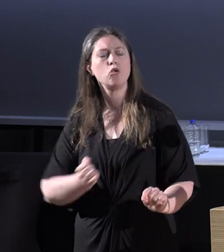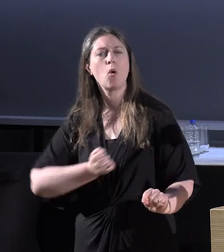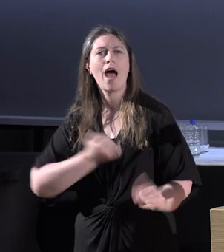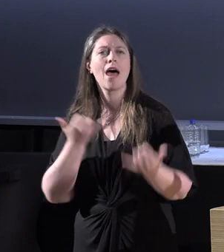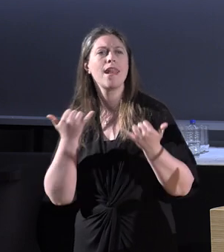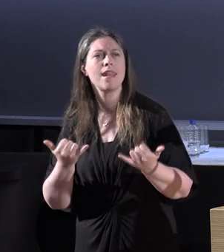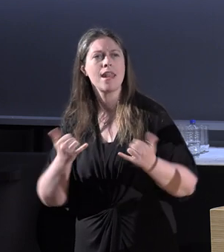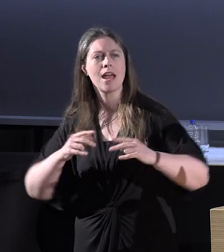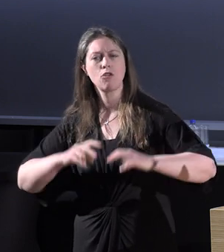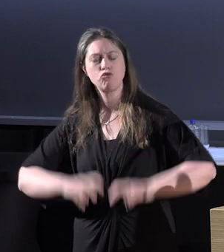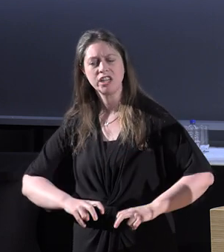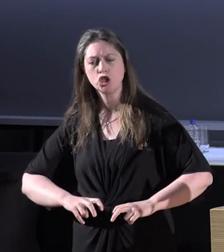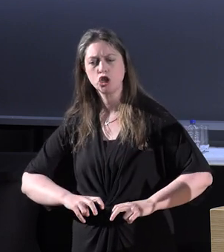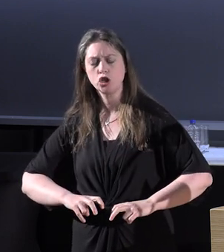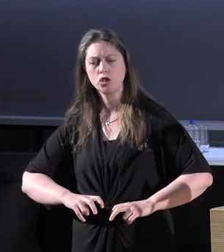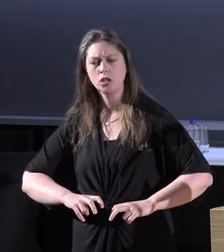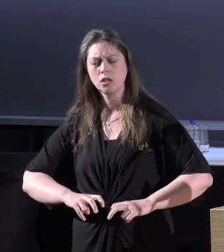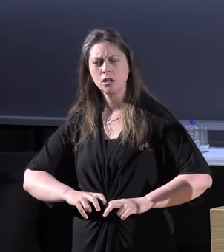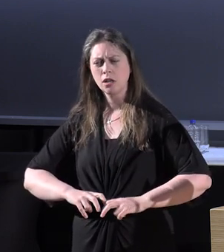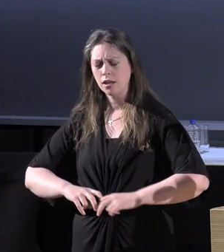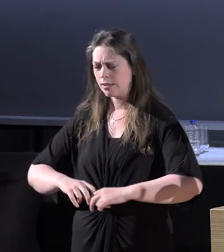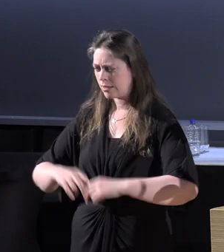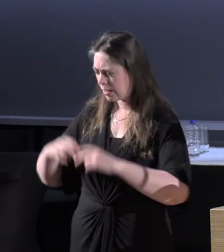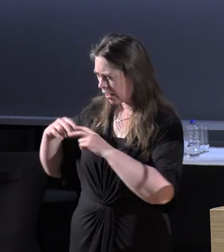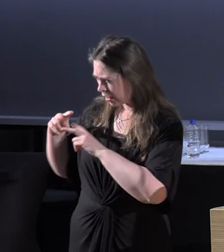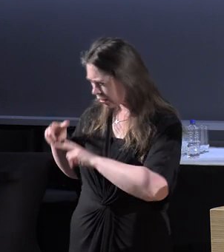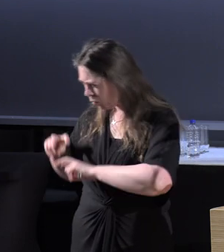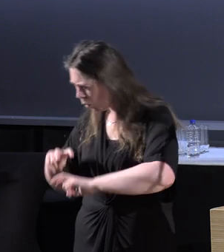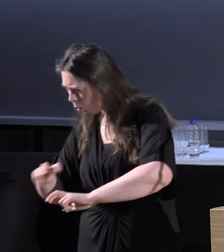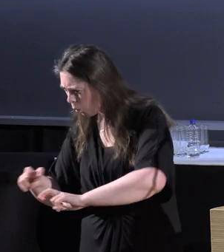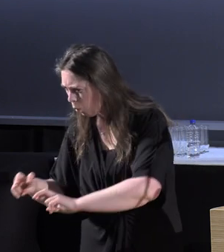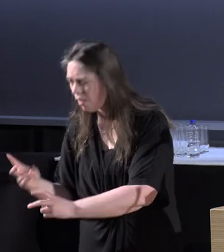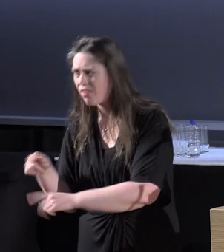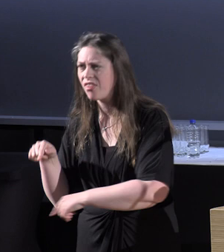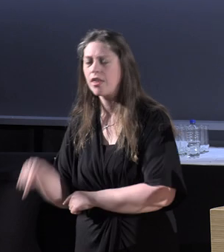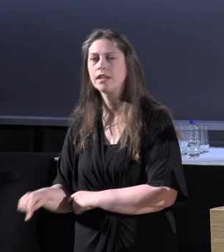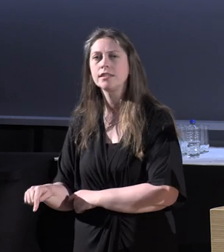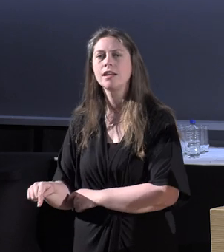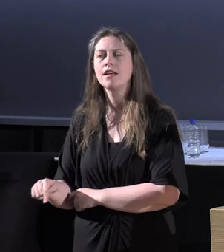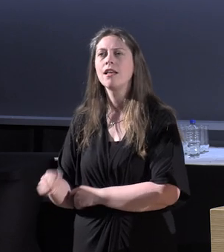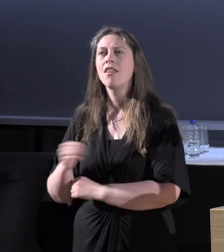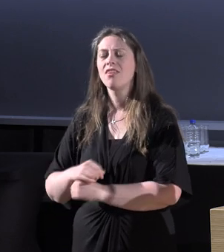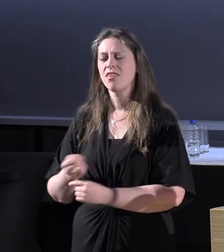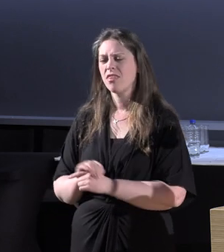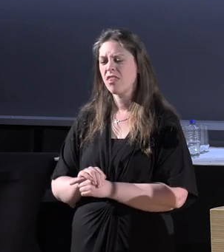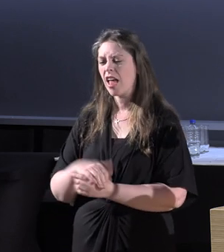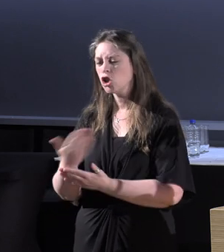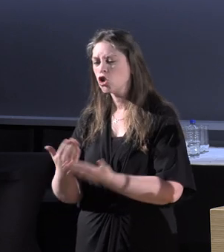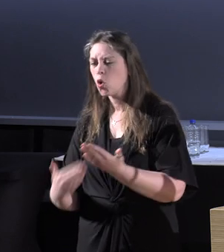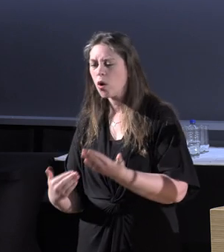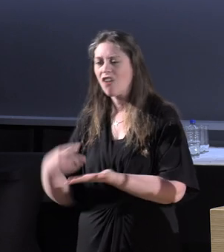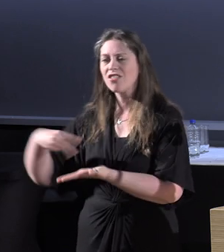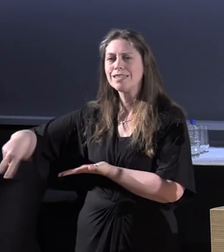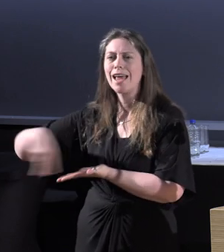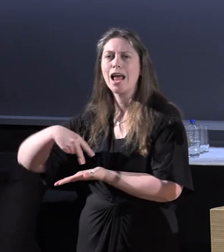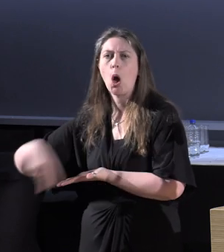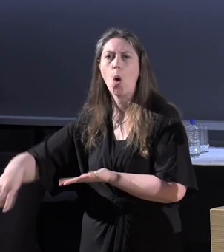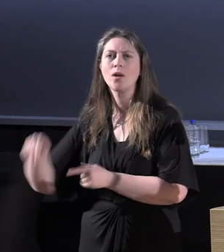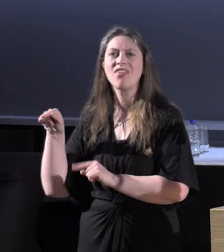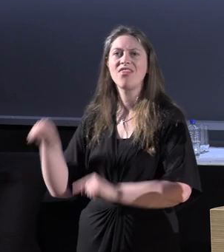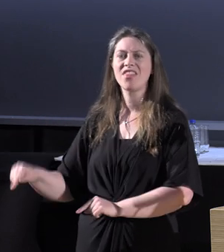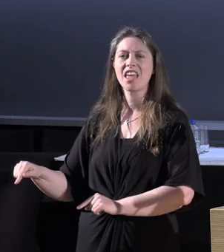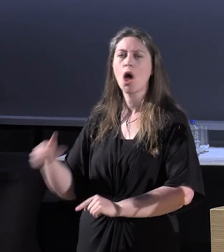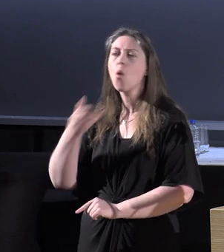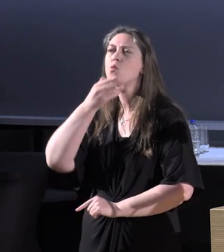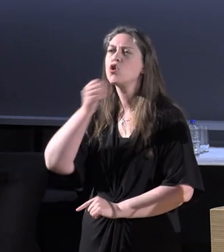current research is explore this. And the analogy of the tango is there. And the reason that we've used that subscript